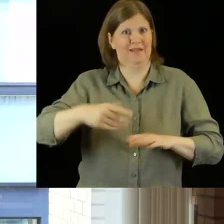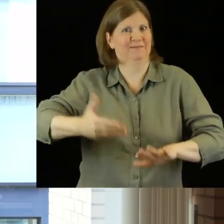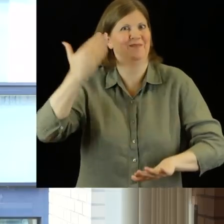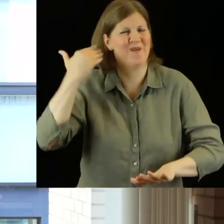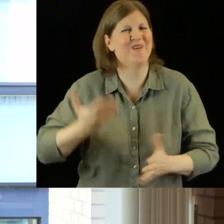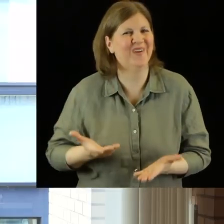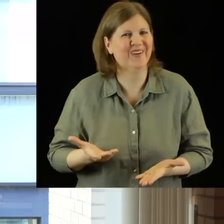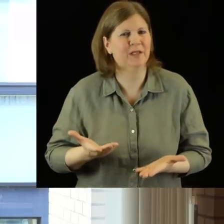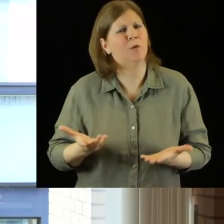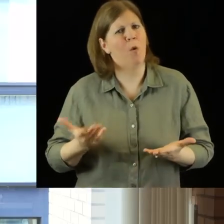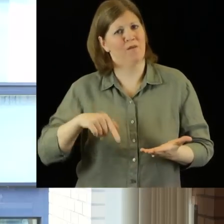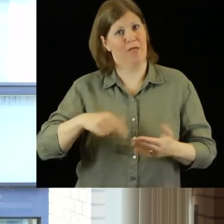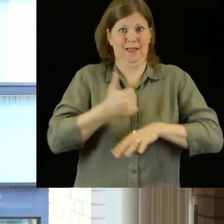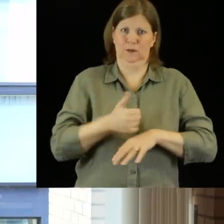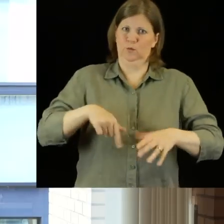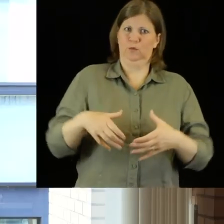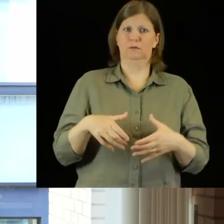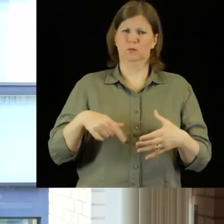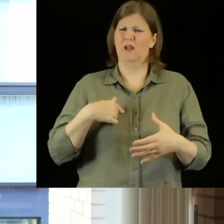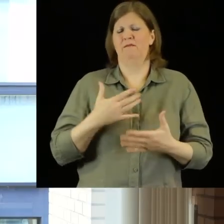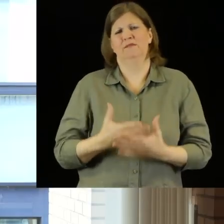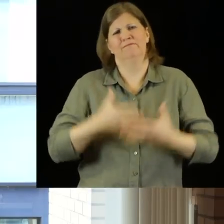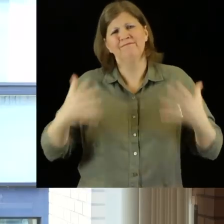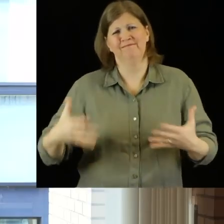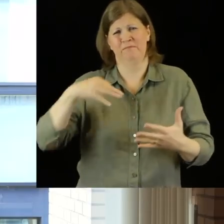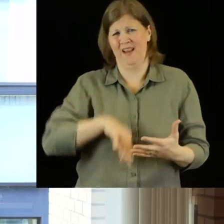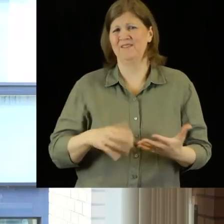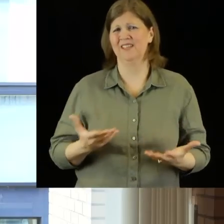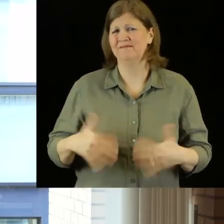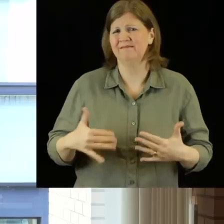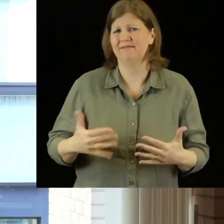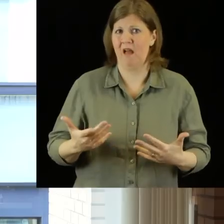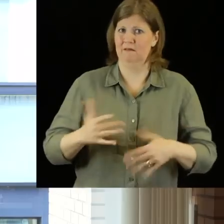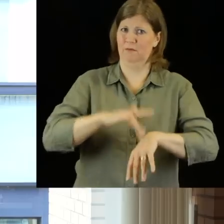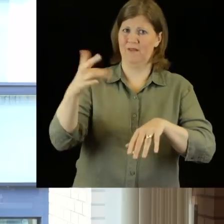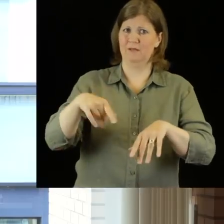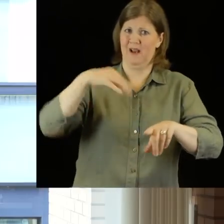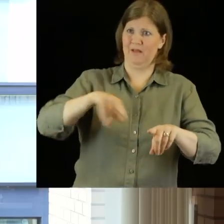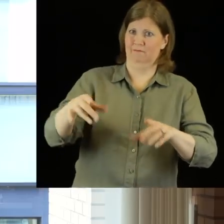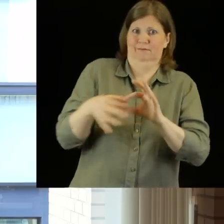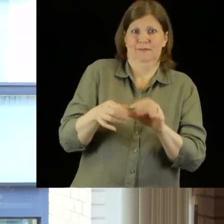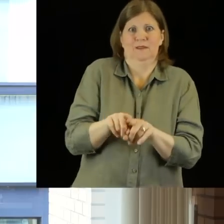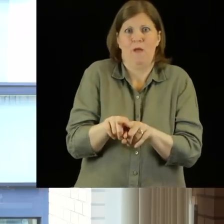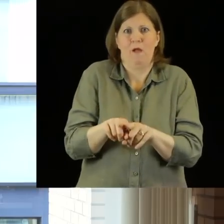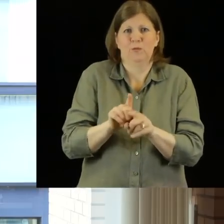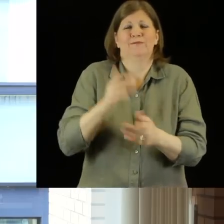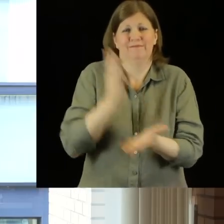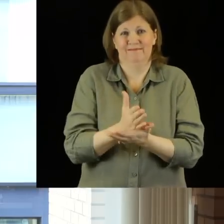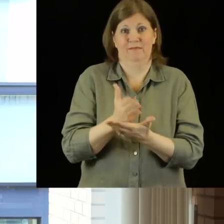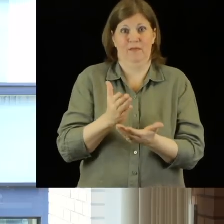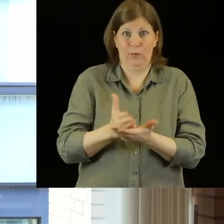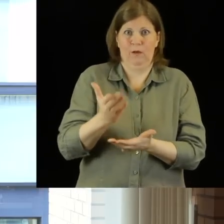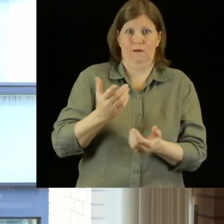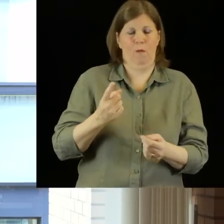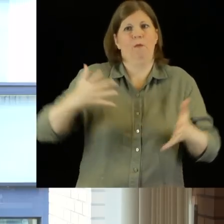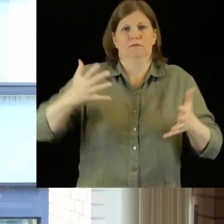understand in a way that we've never understood before. So for the institution there are enormous benefits. For the profession the benefits are, well, I